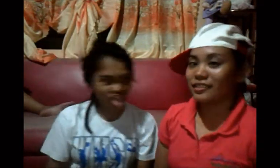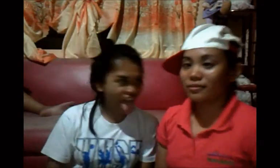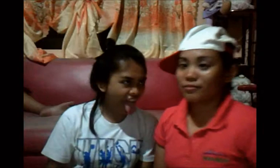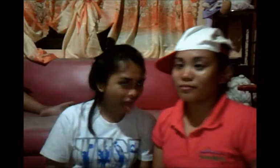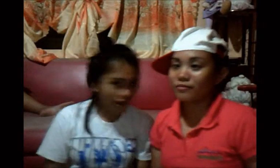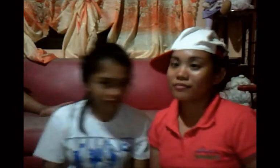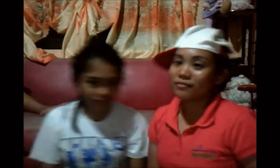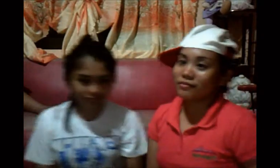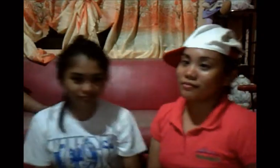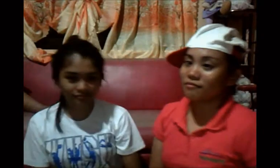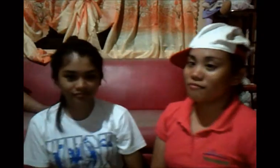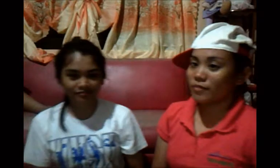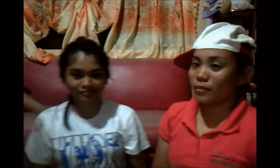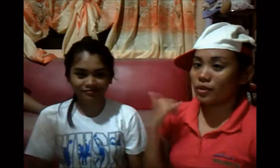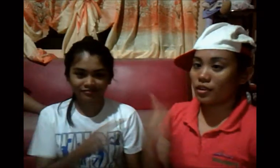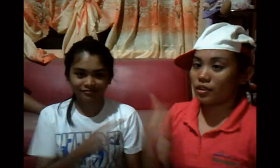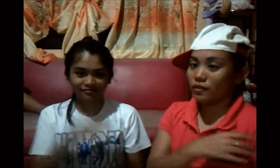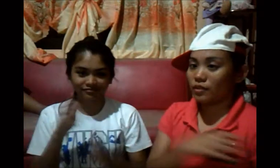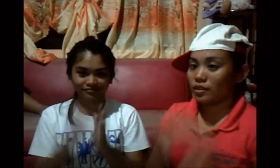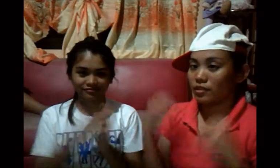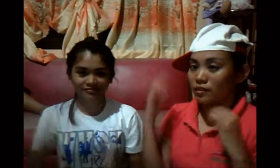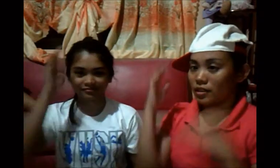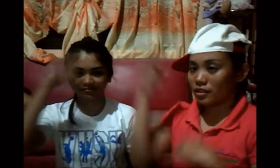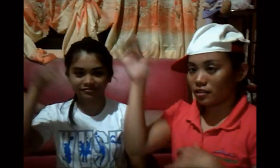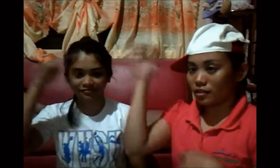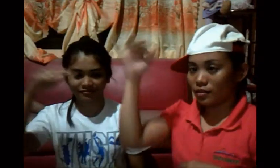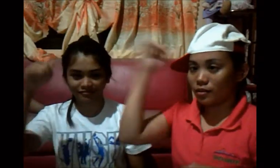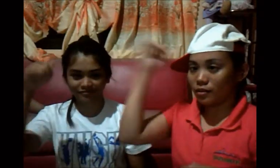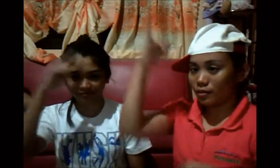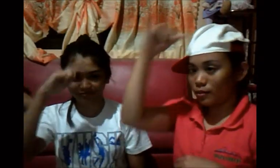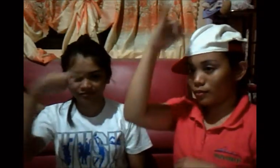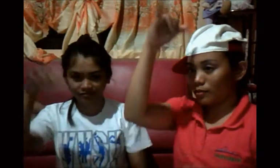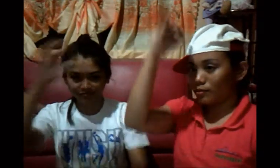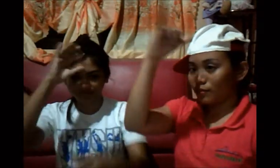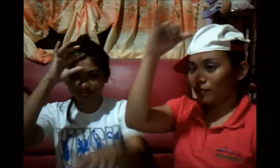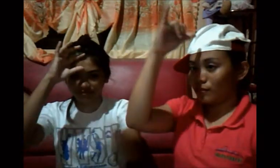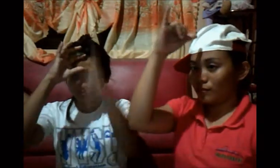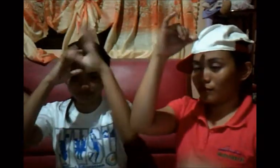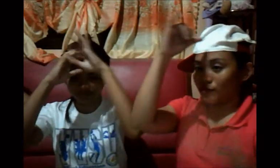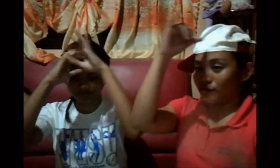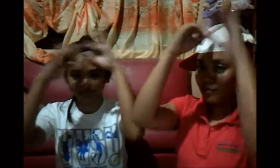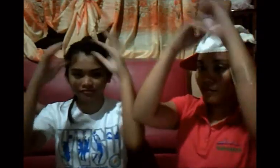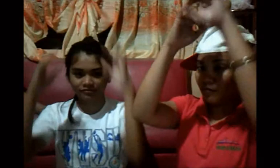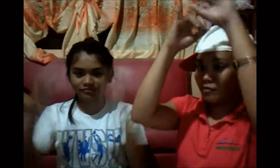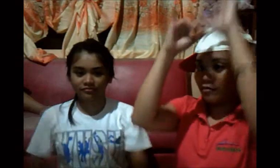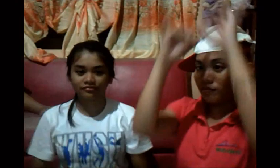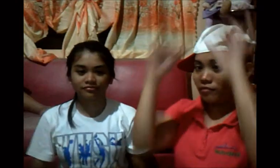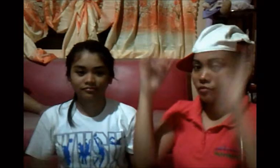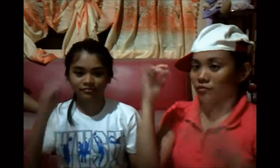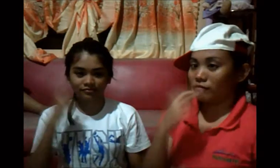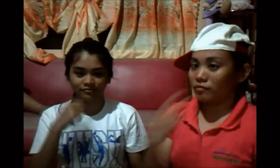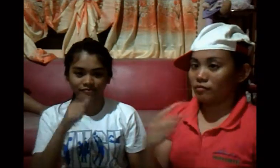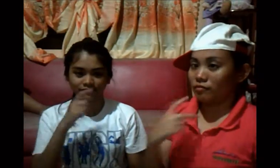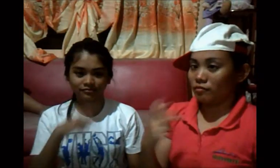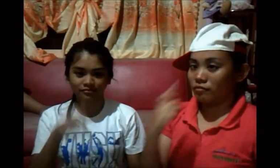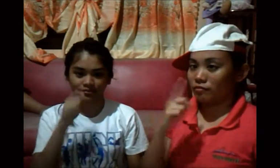We crave our wisdom, your voice to hear.